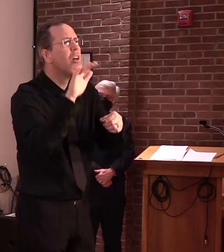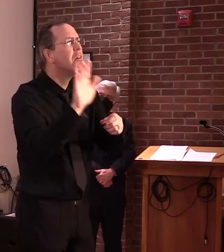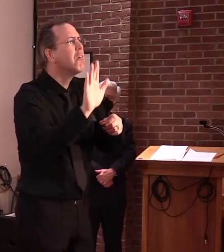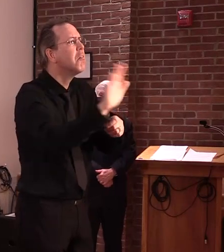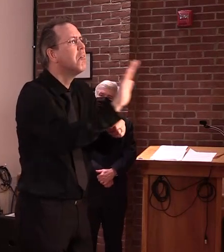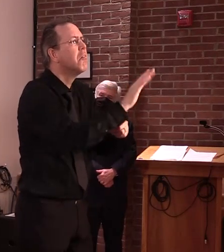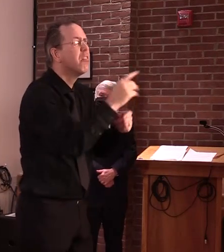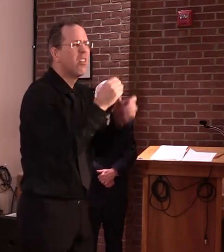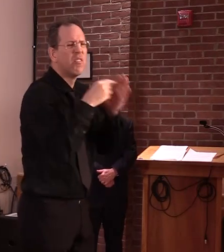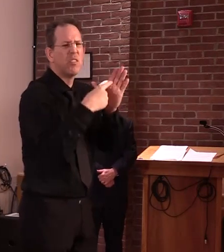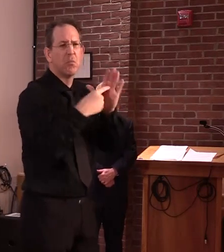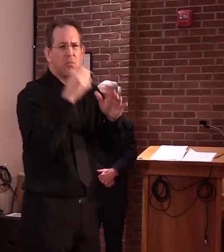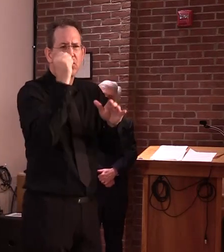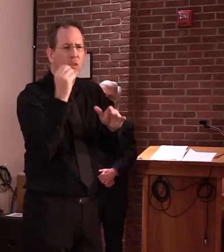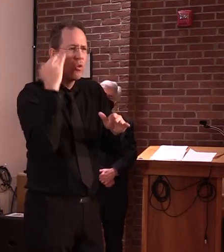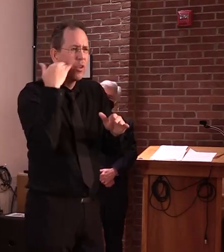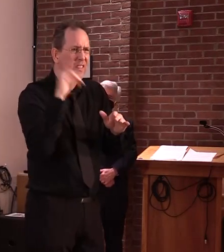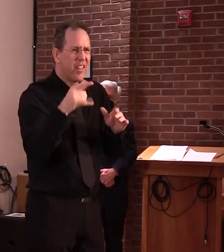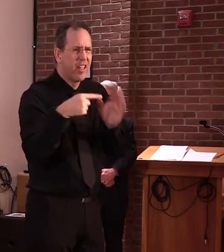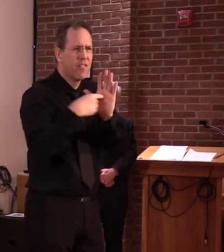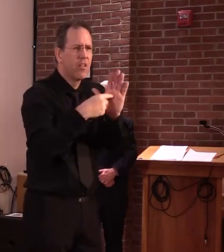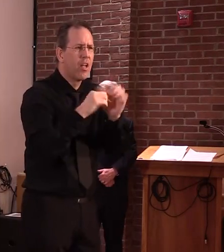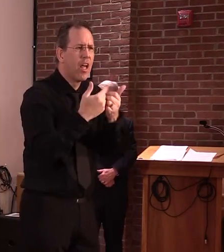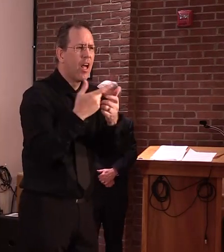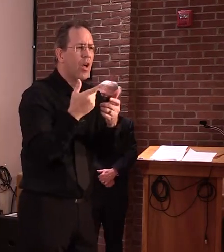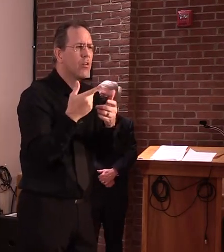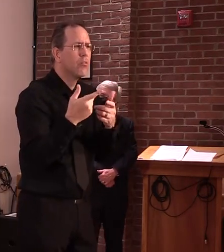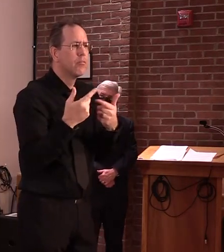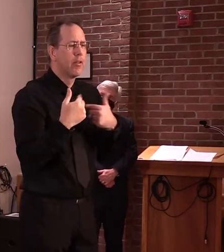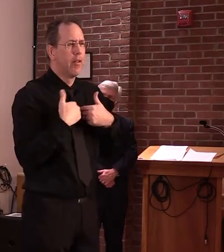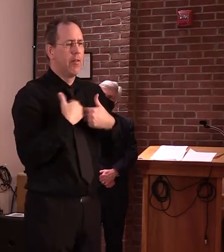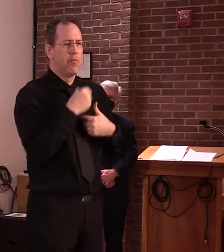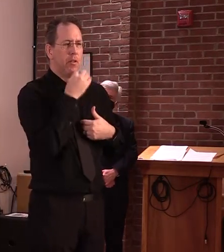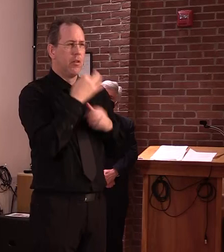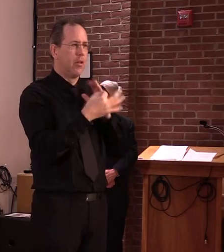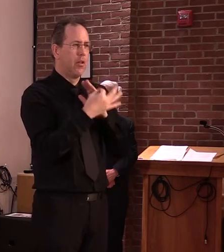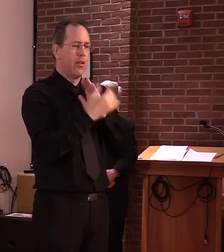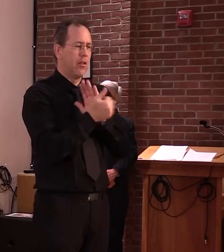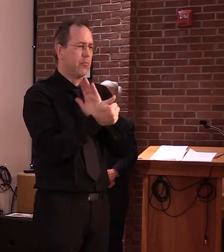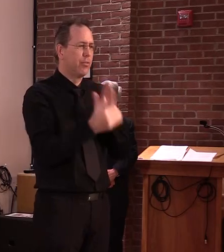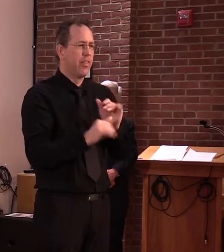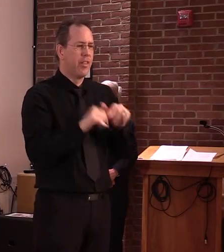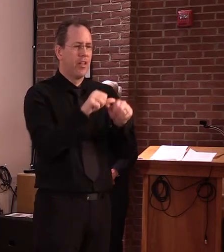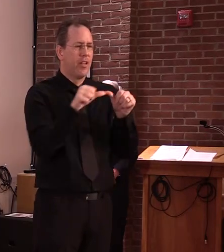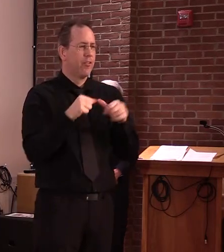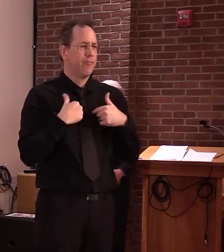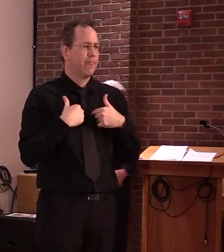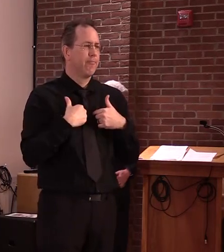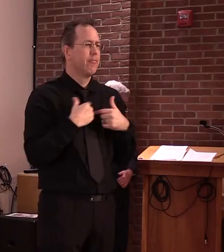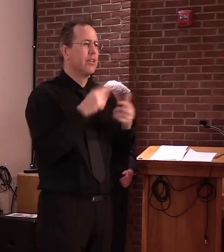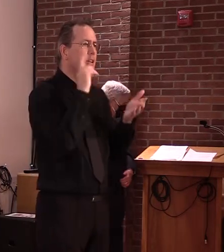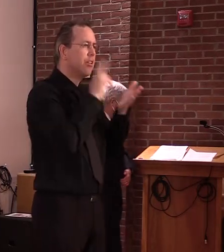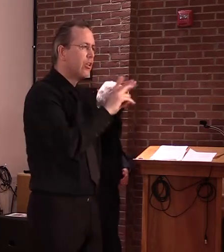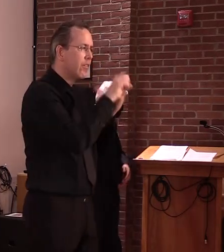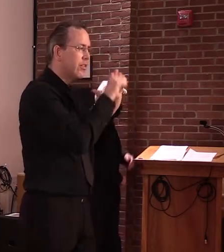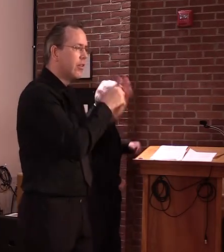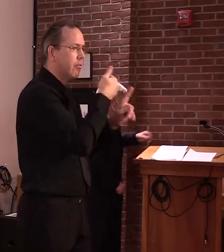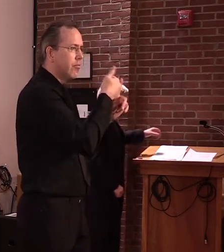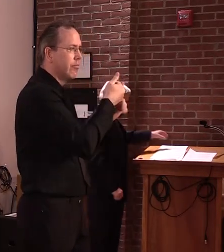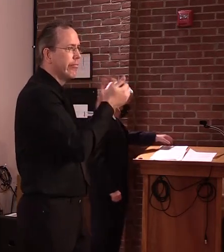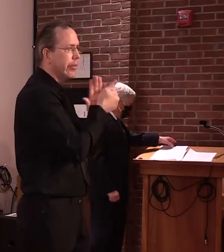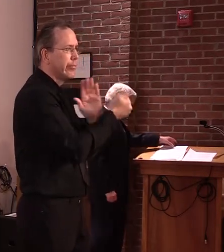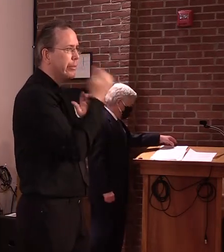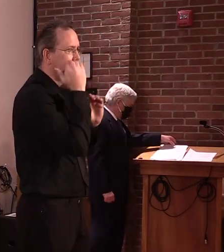experts, uh, ask or, uh, answer that in the Secretary of State's office. I would say the legislature will have some time as well